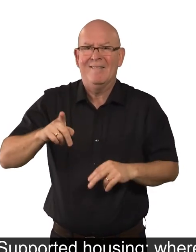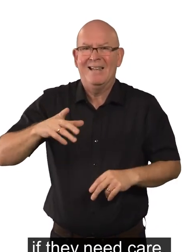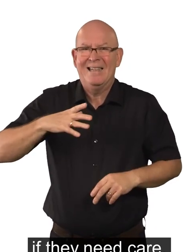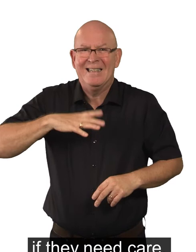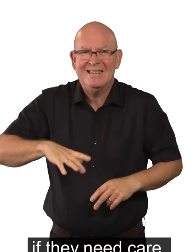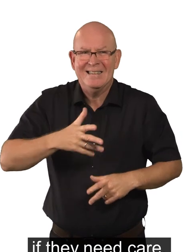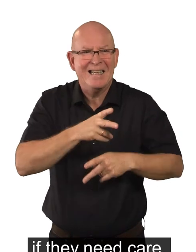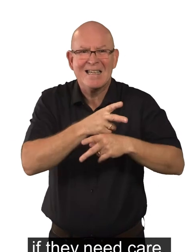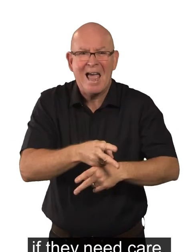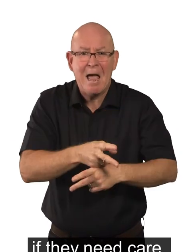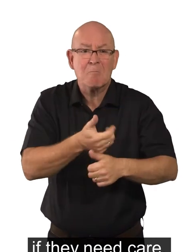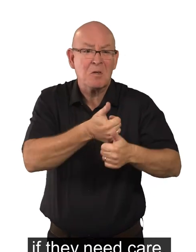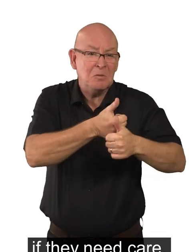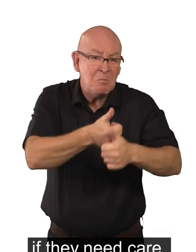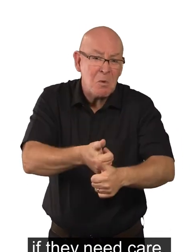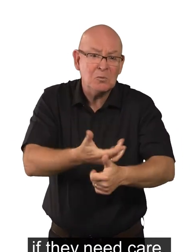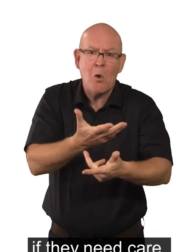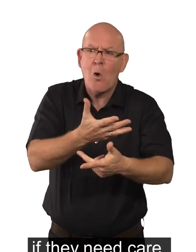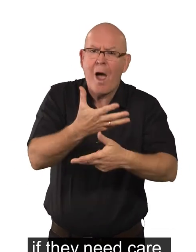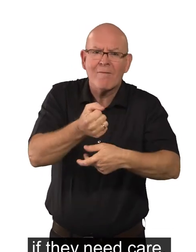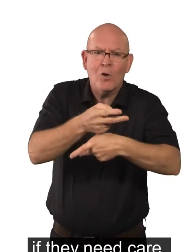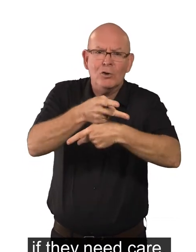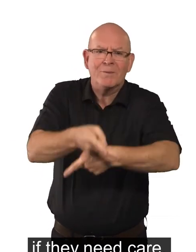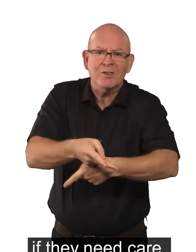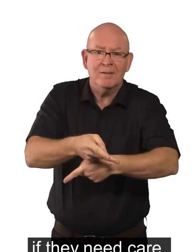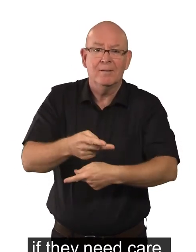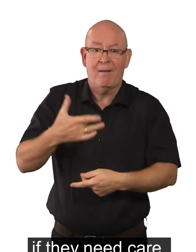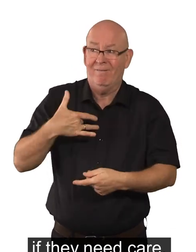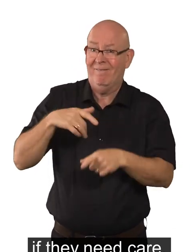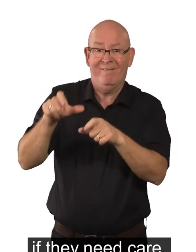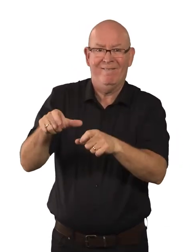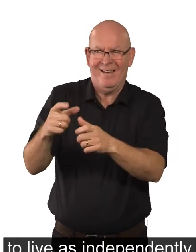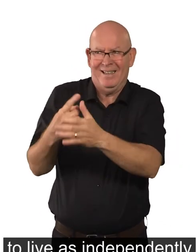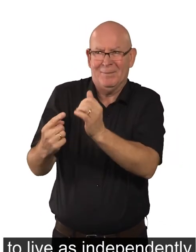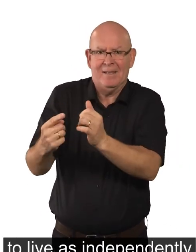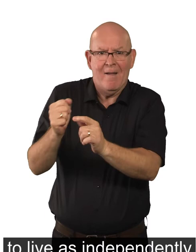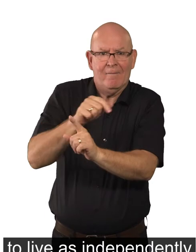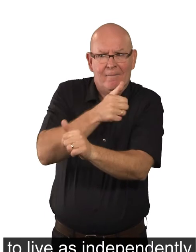or supervision to live as independently as possible in their local area.